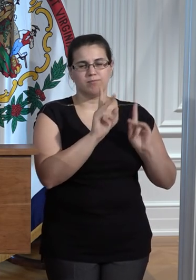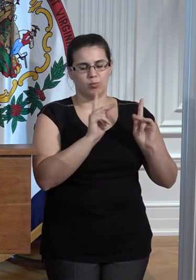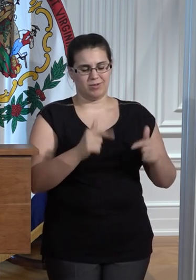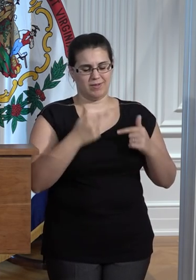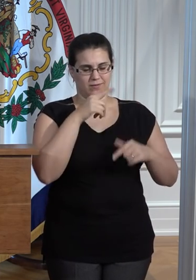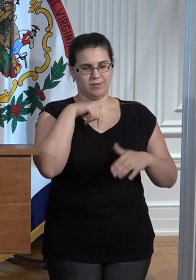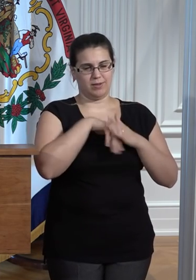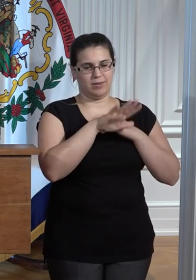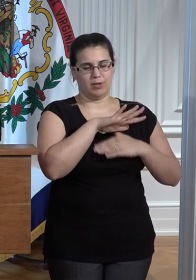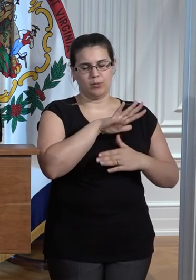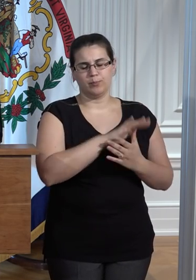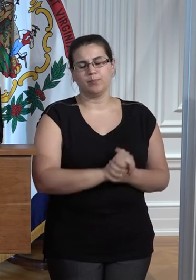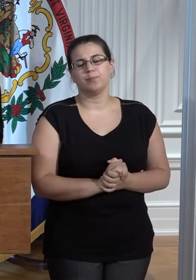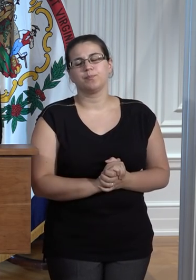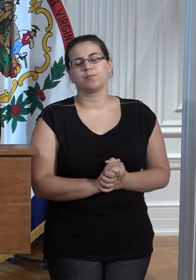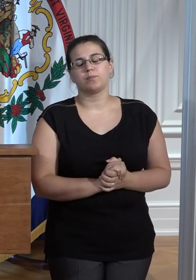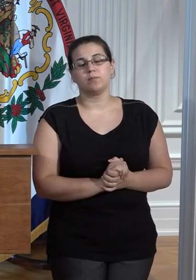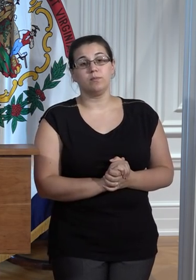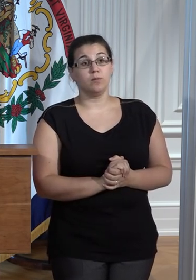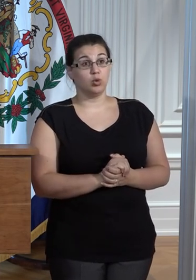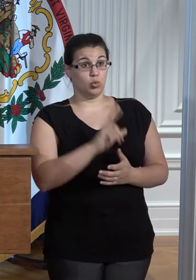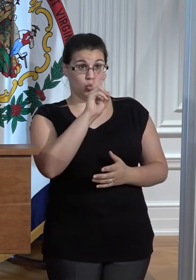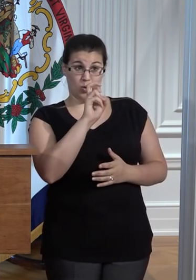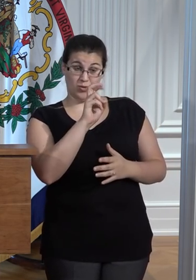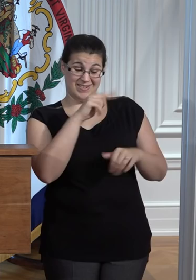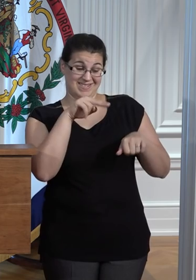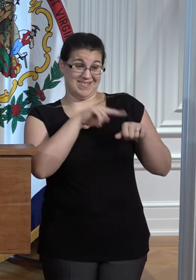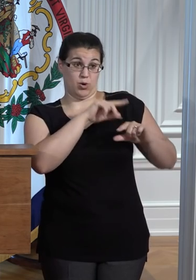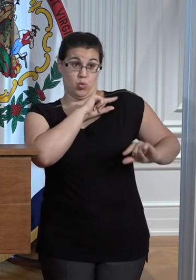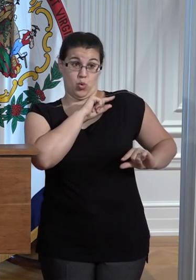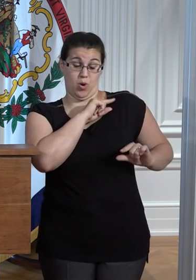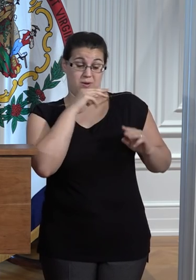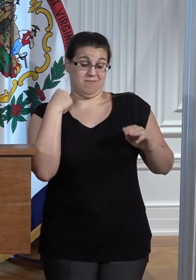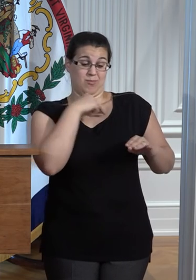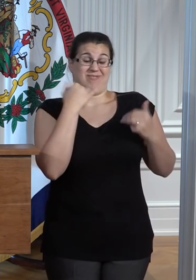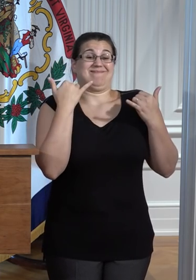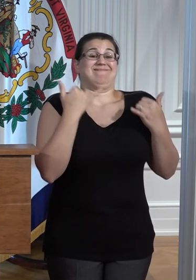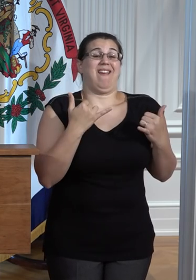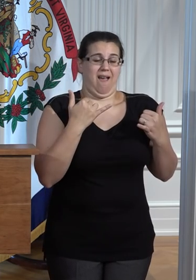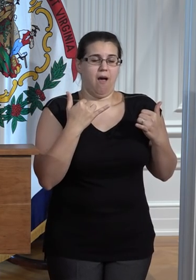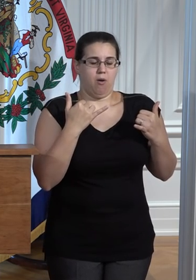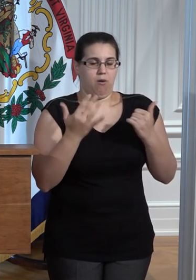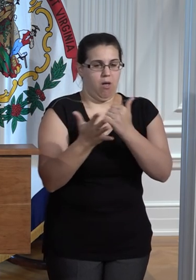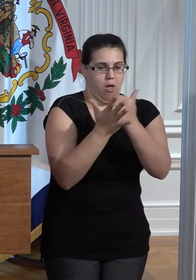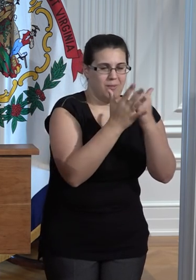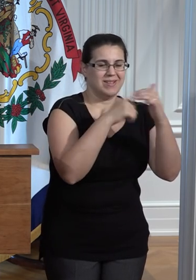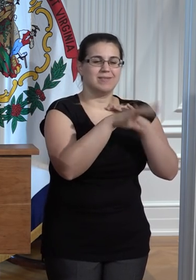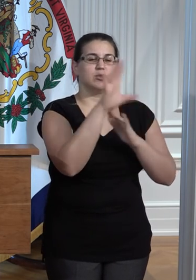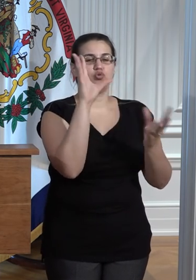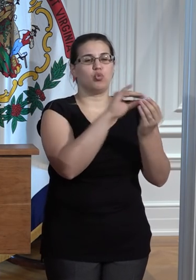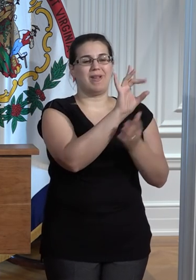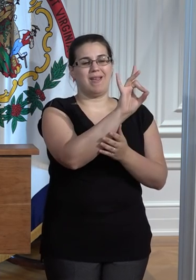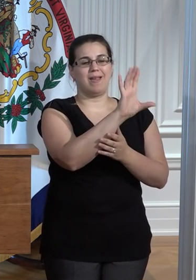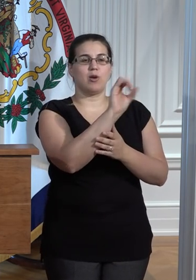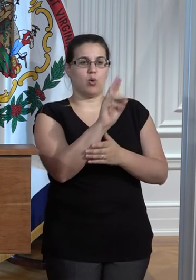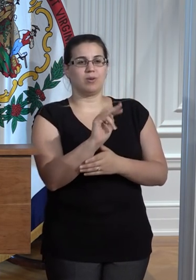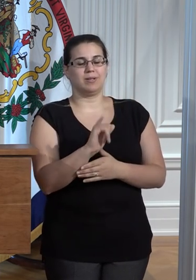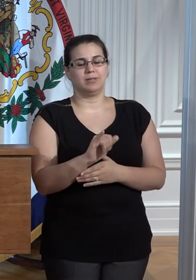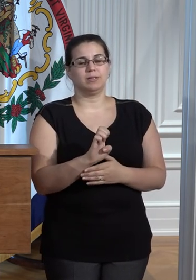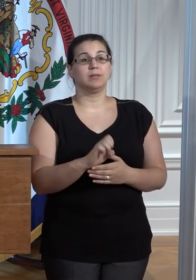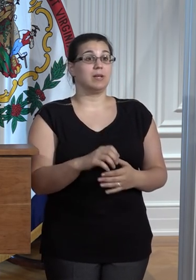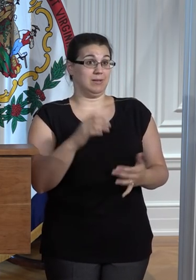Currently, 200 National Guard members are now actively assisting in eight counties, and I have authorized up to 500